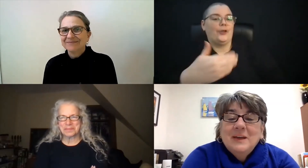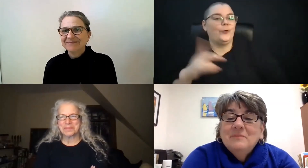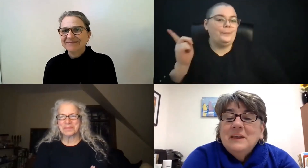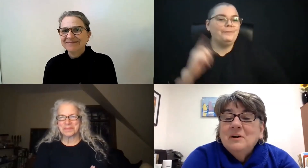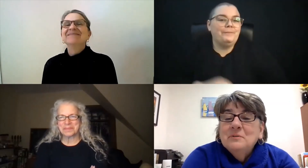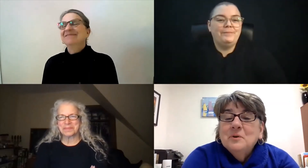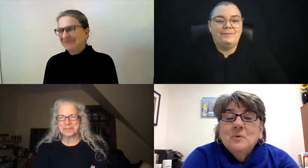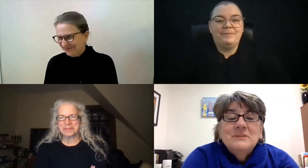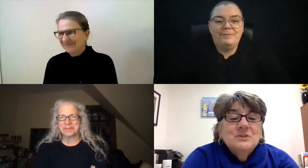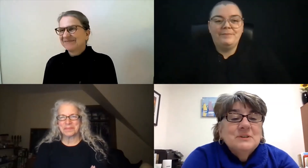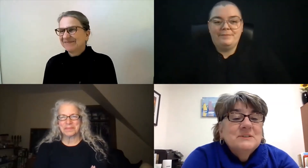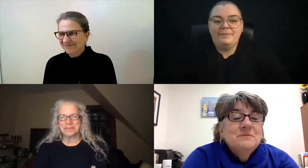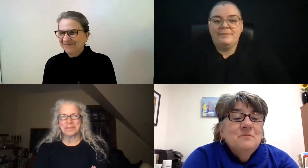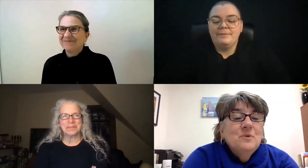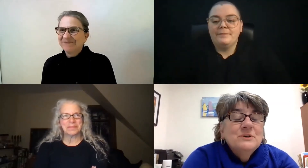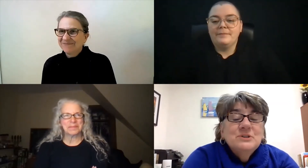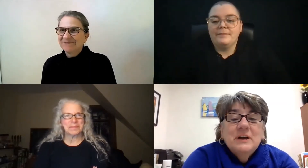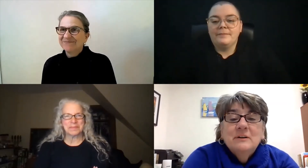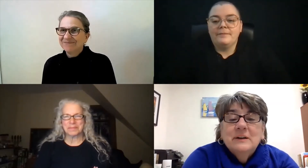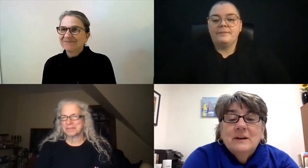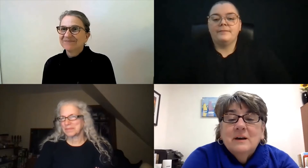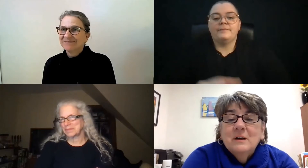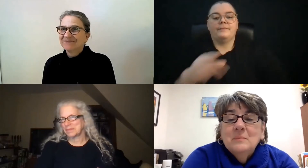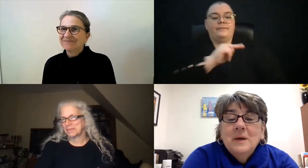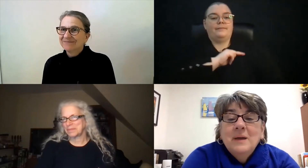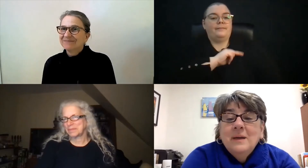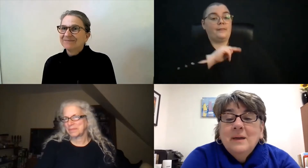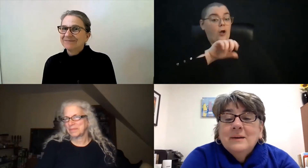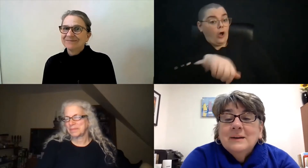Do we have any other questions for Sharon?